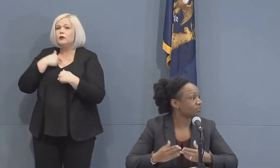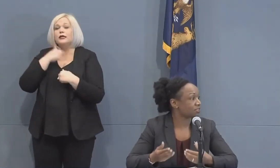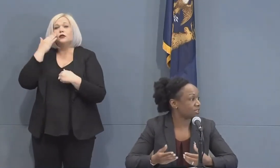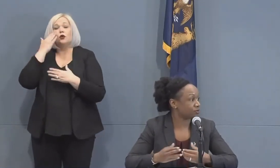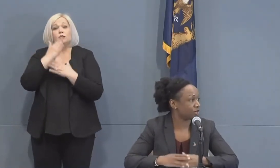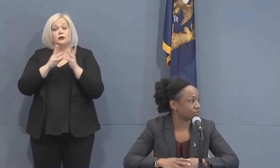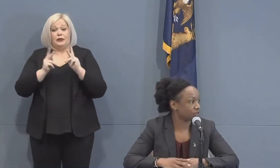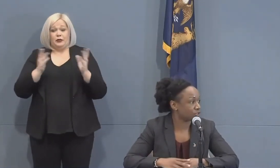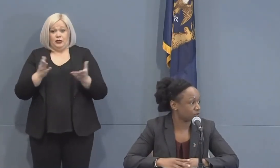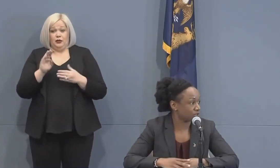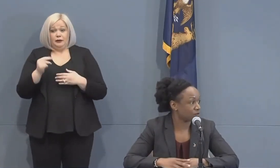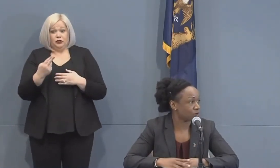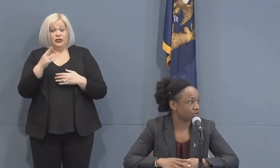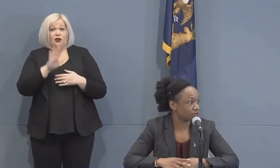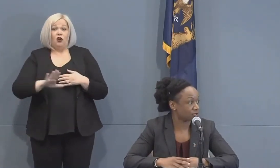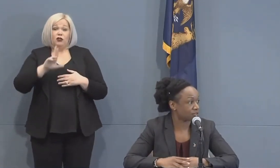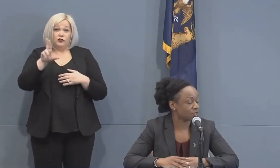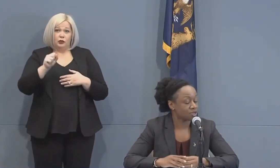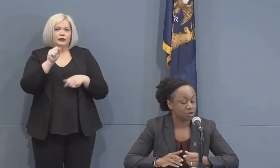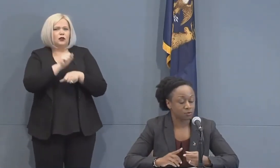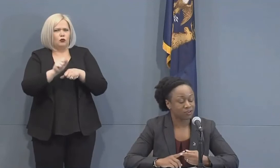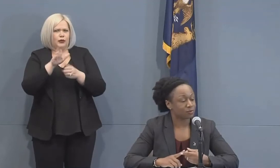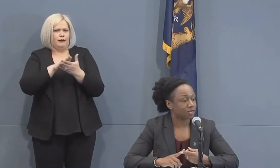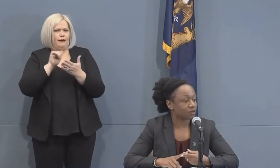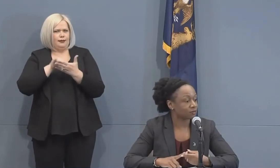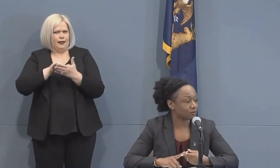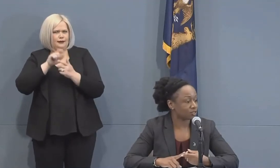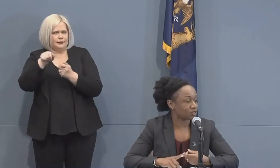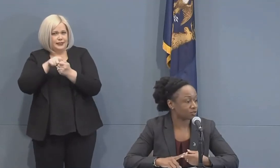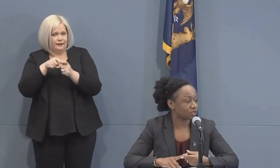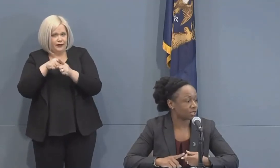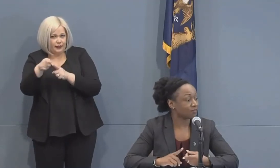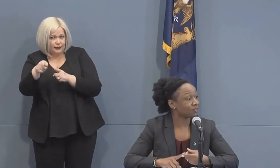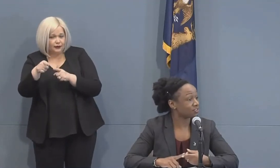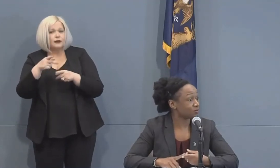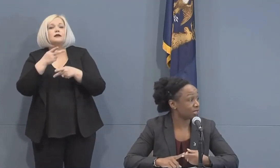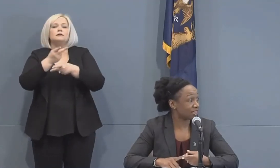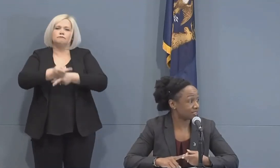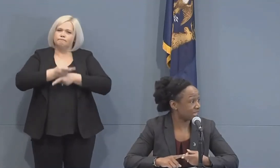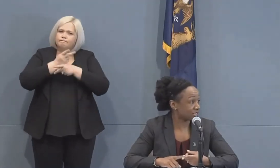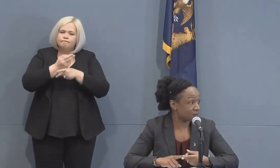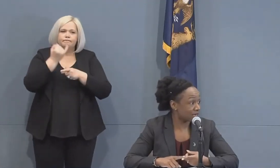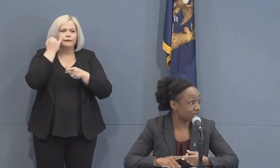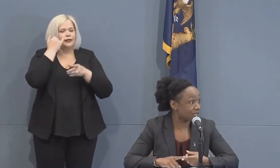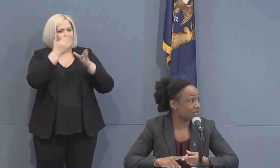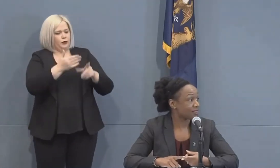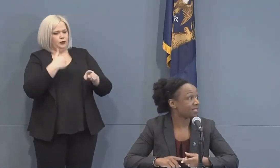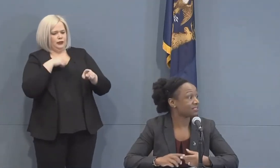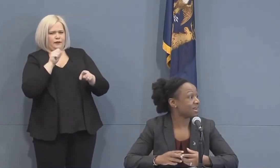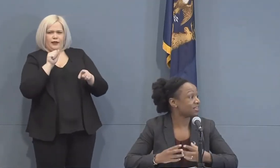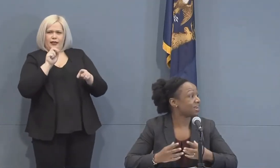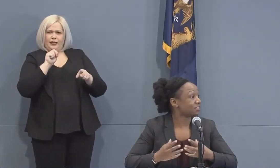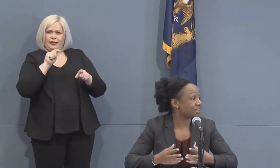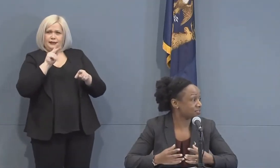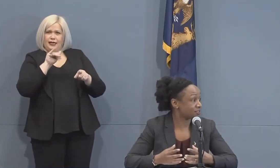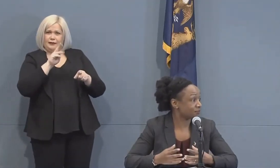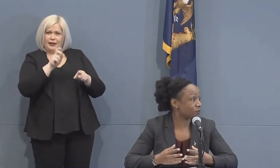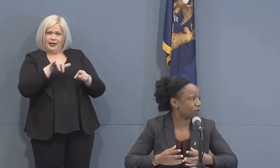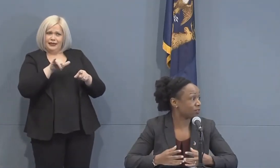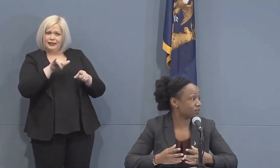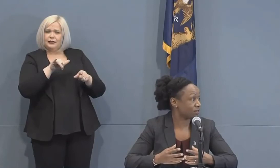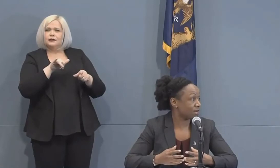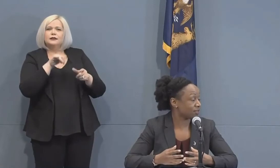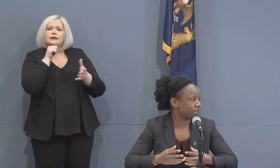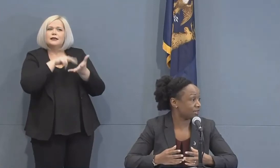both in the state and around the country that are working on this we have to be careful to make sure even if someone has an antibody that is not diagnostic